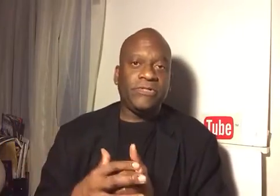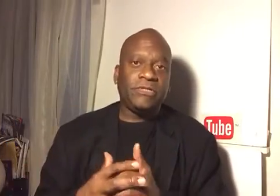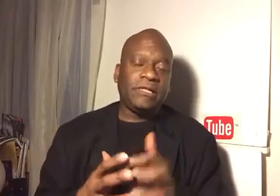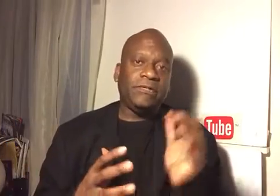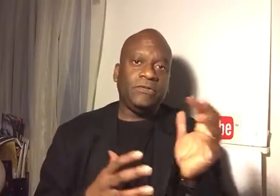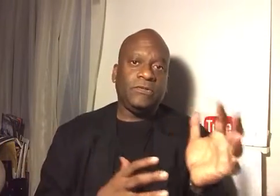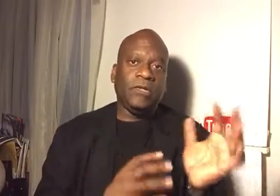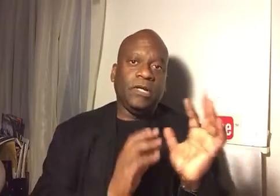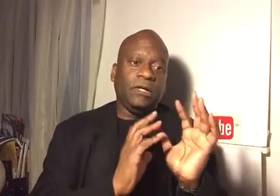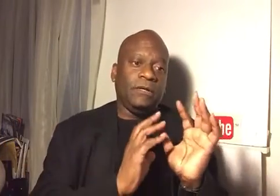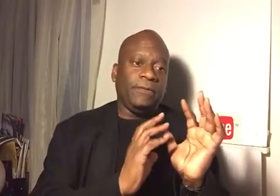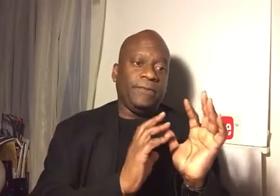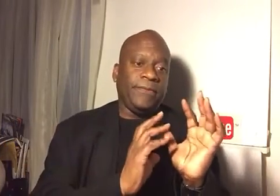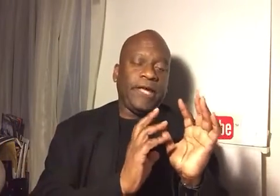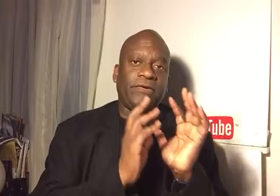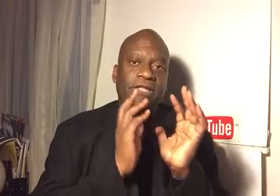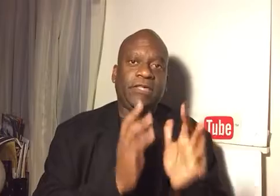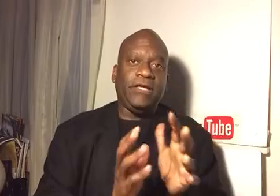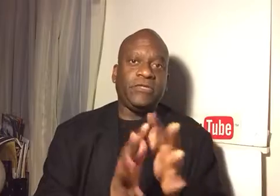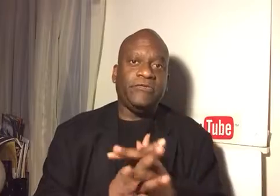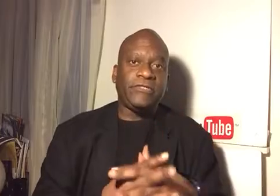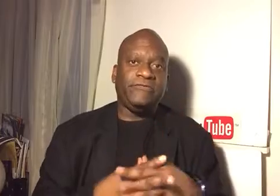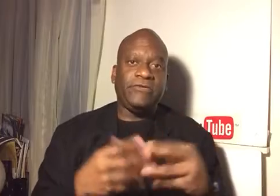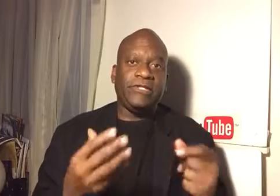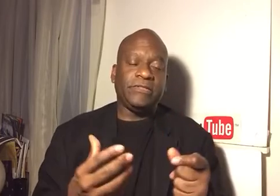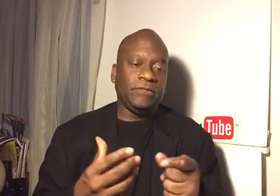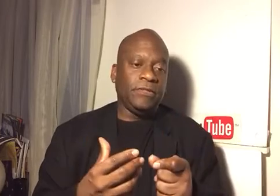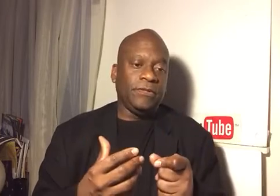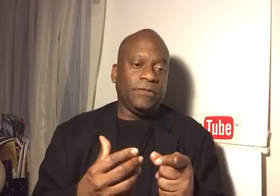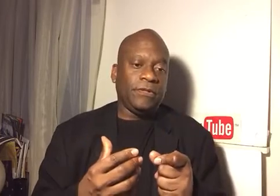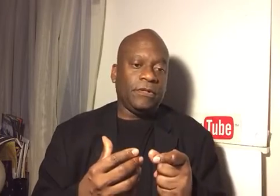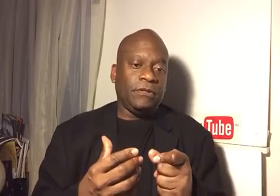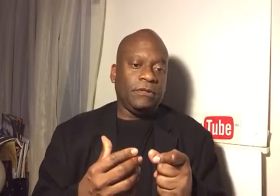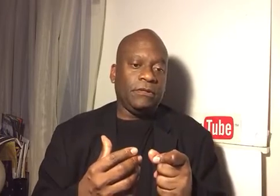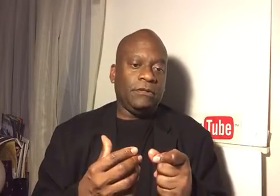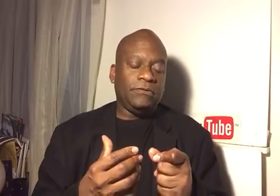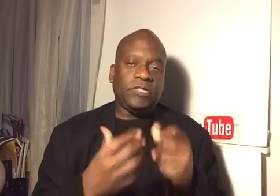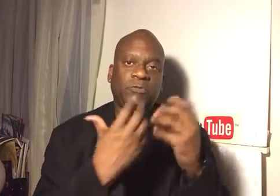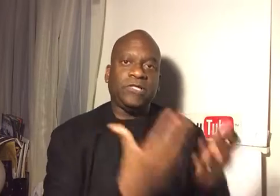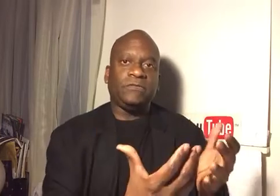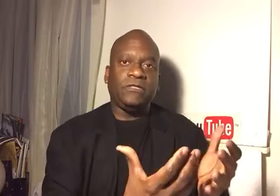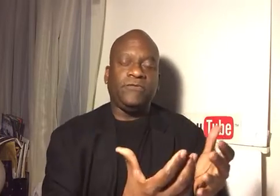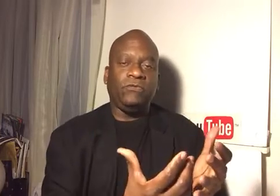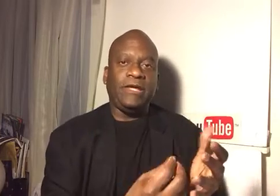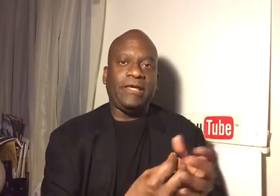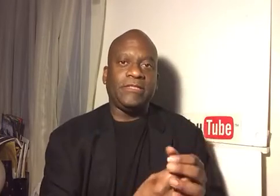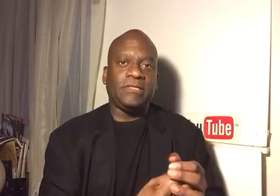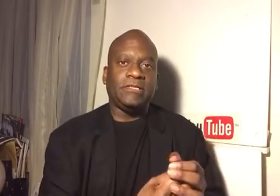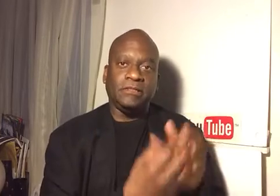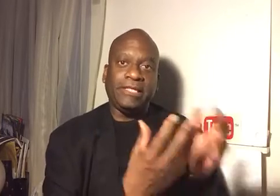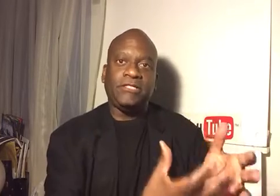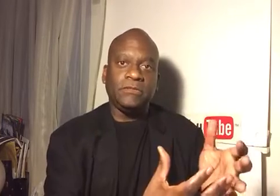person. I don't know how he thinks or if he's afraid to express himself in a way that is intellectual,